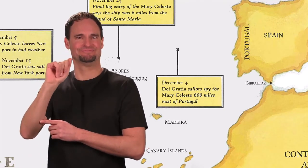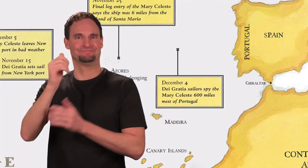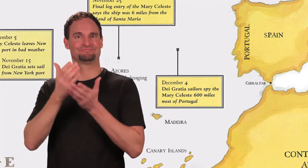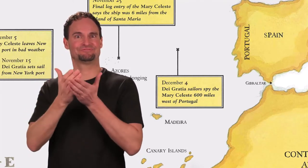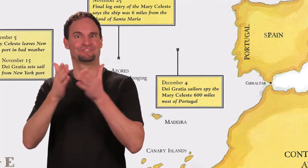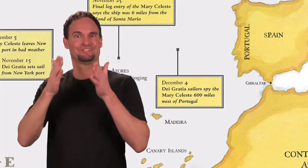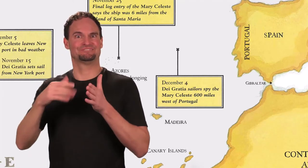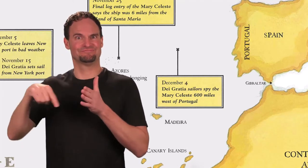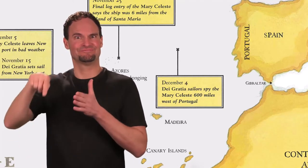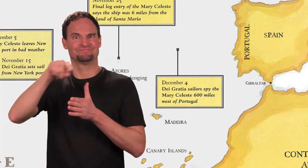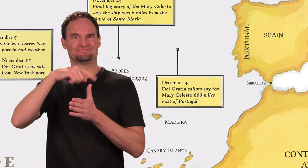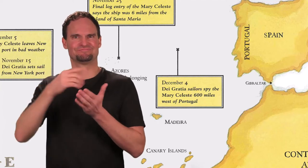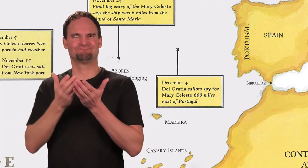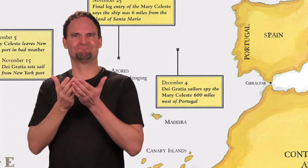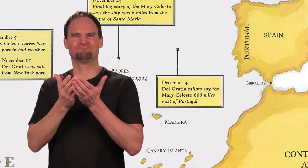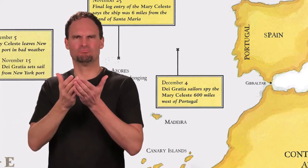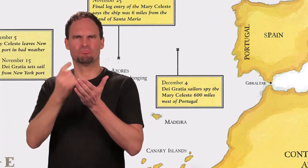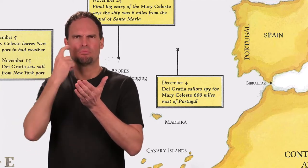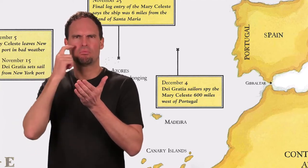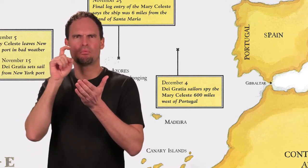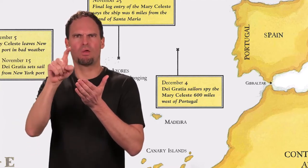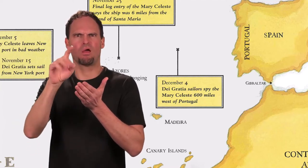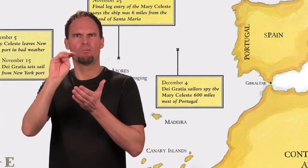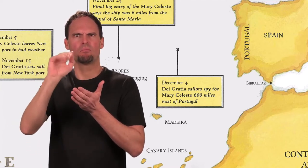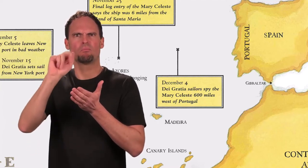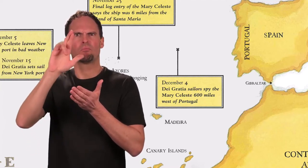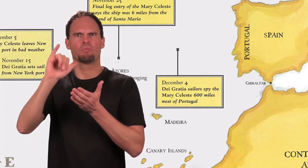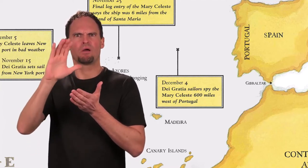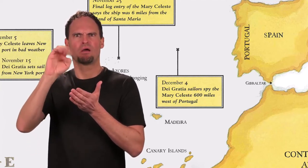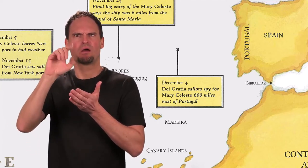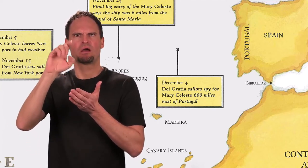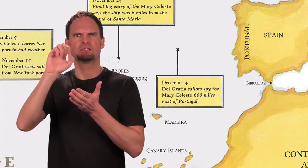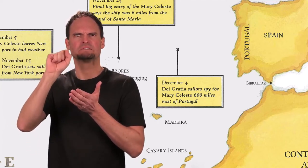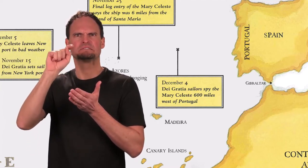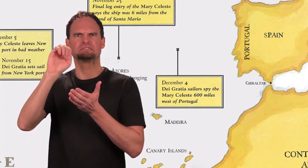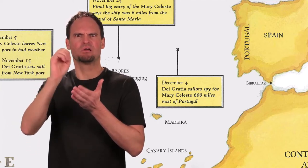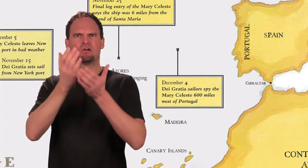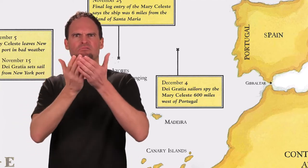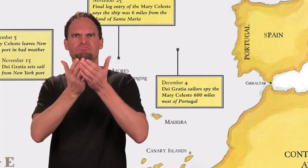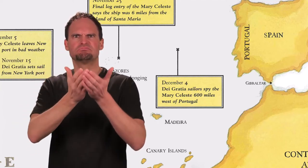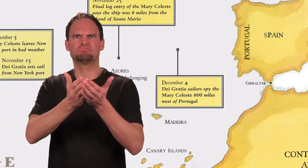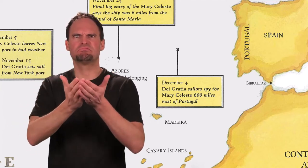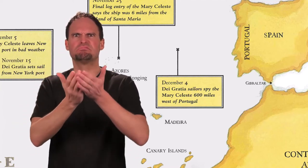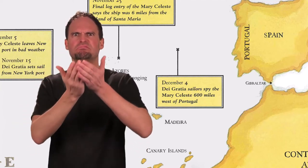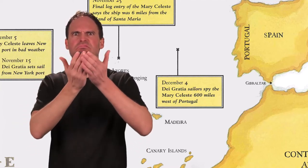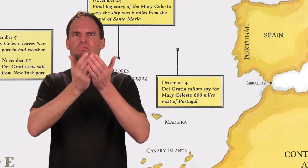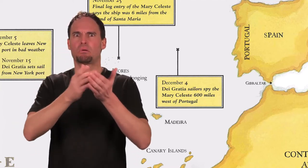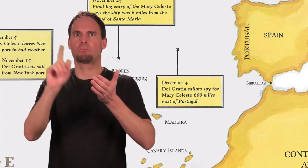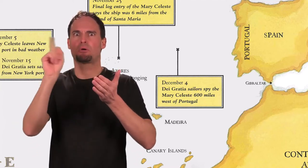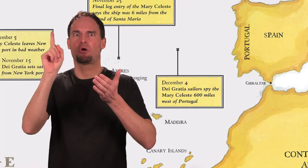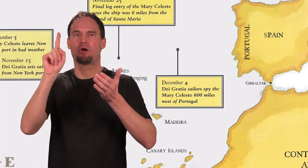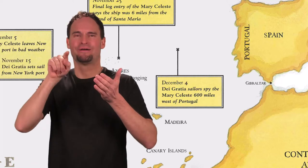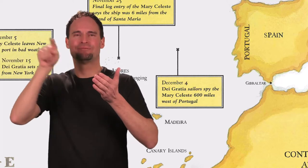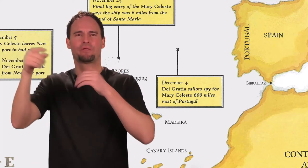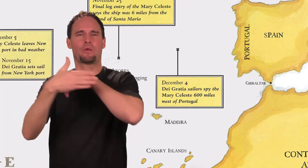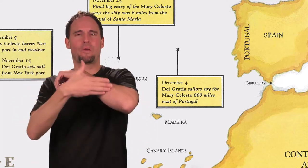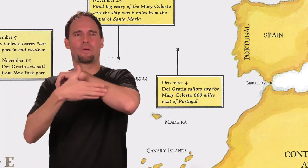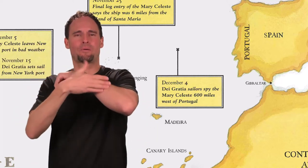December 4th, De Gratia sailors spy the Mary Celeste 600 miles west of Portugal.